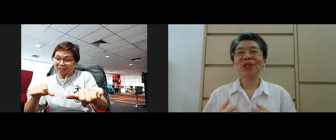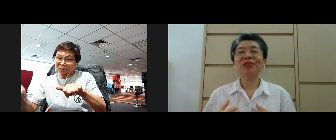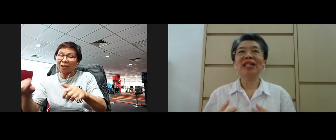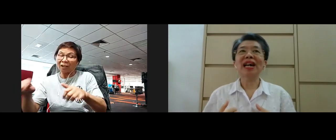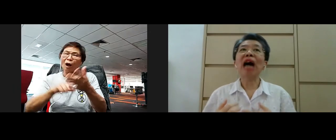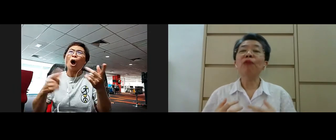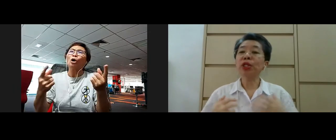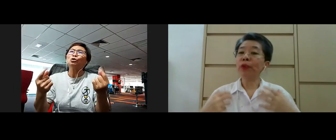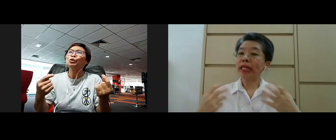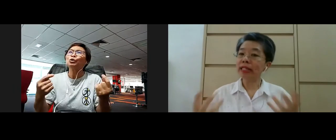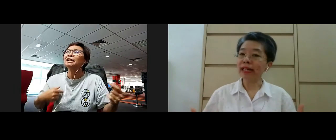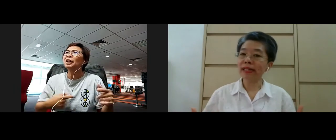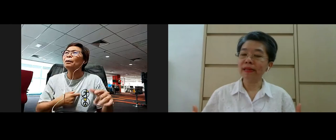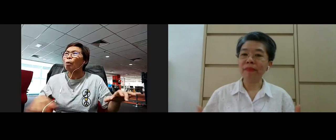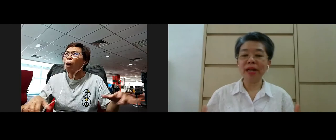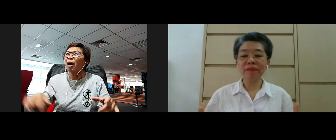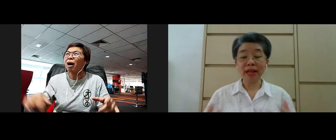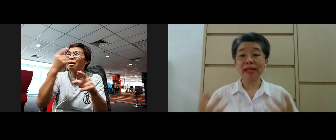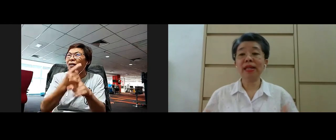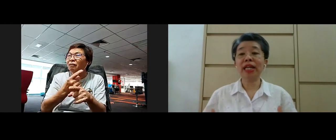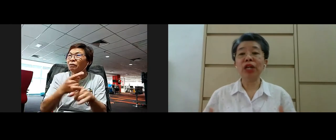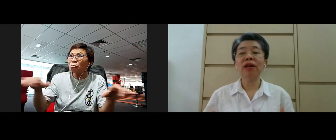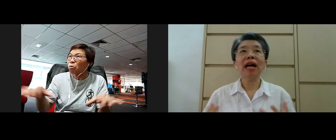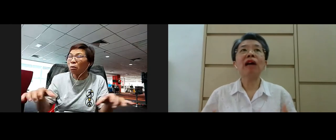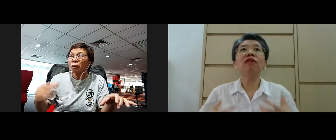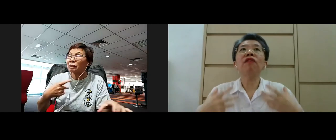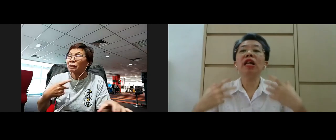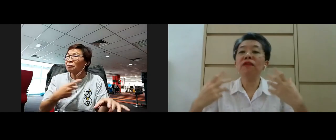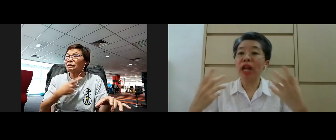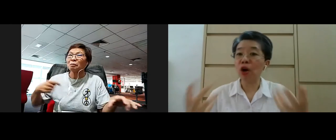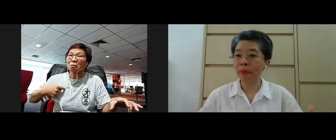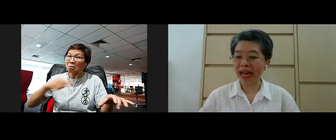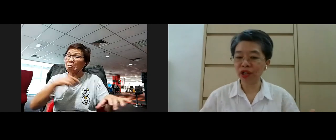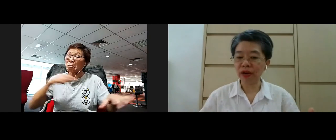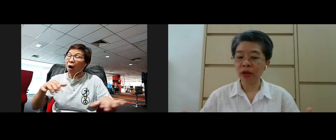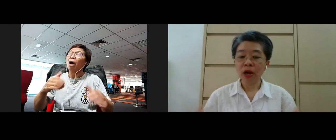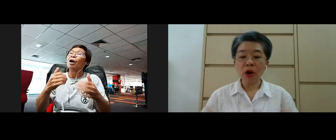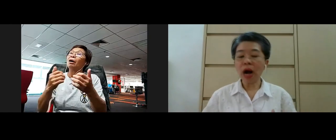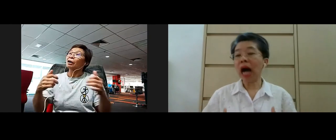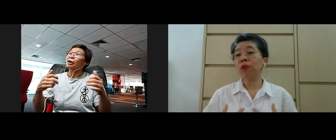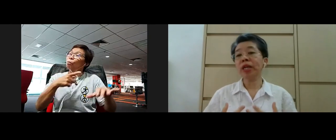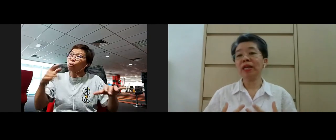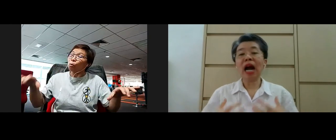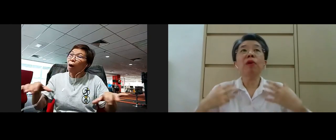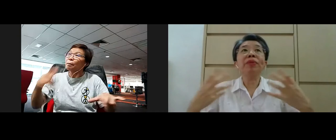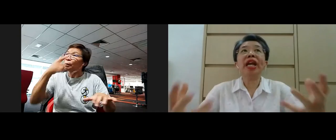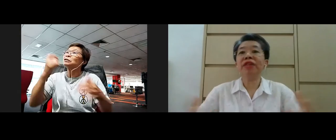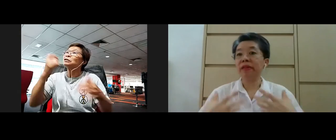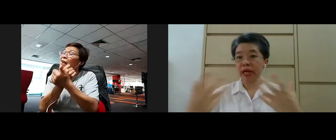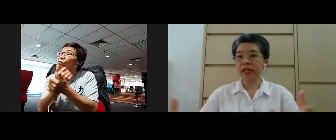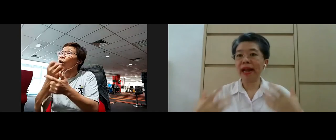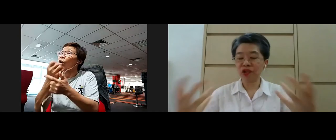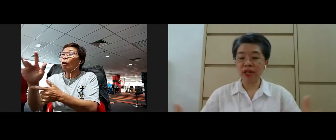so are we doing things out of love and compassion or are we our